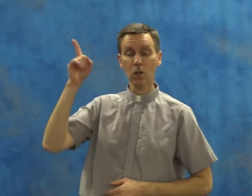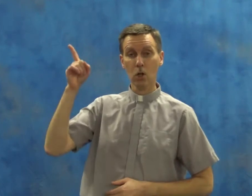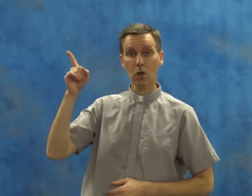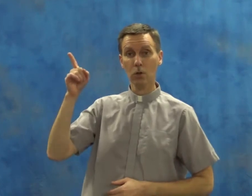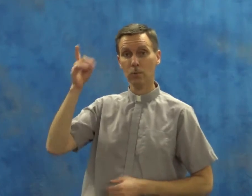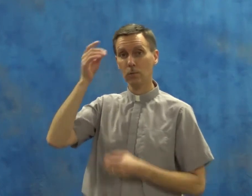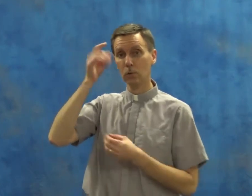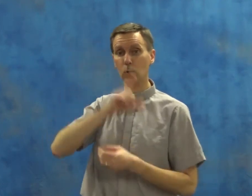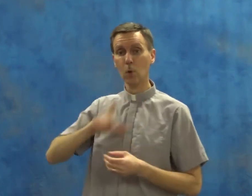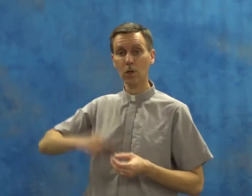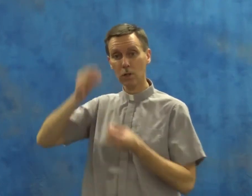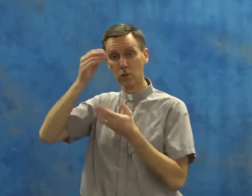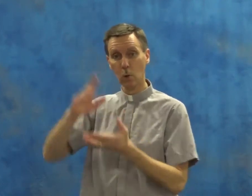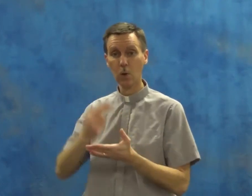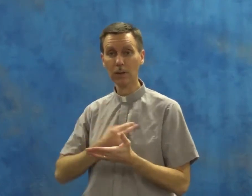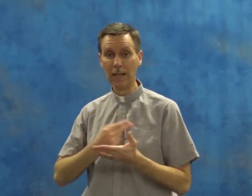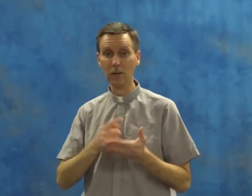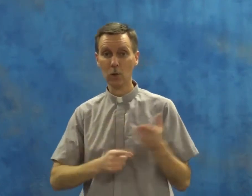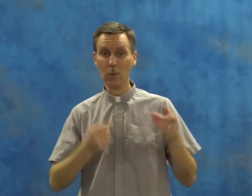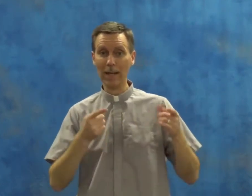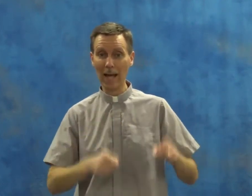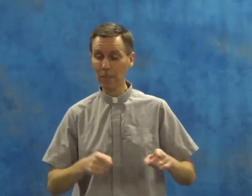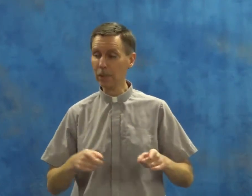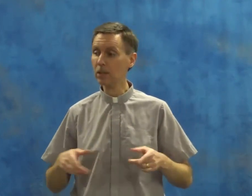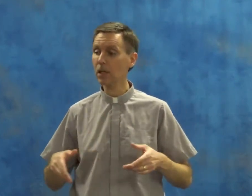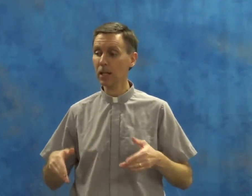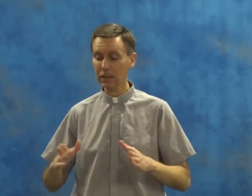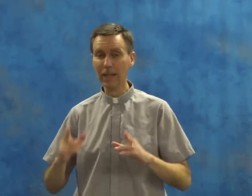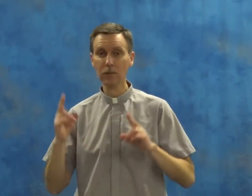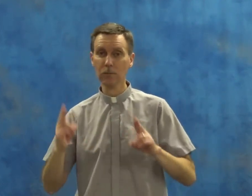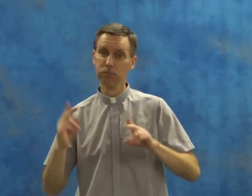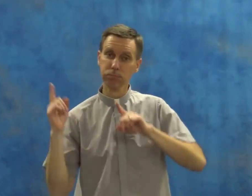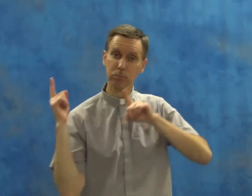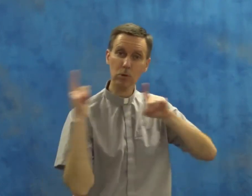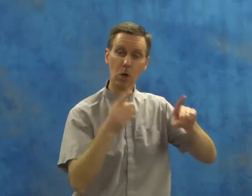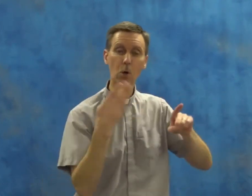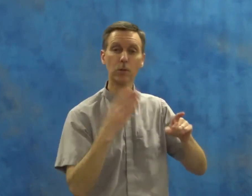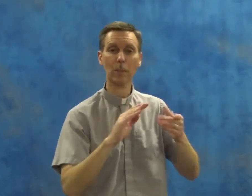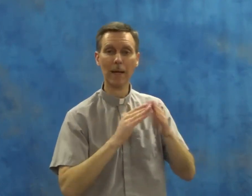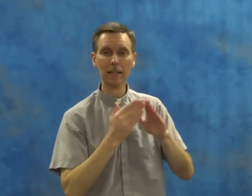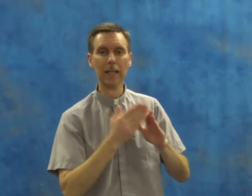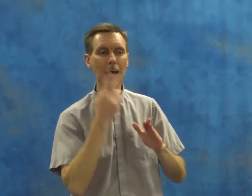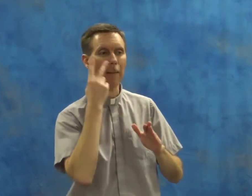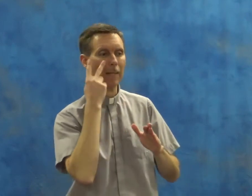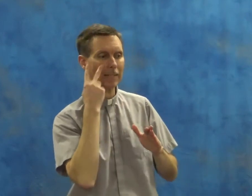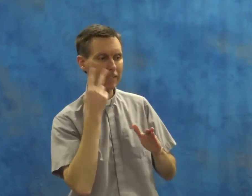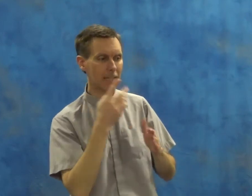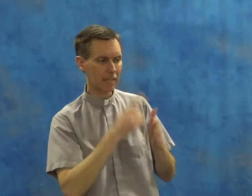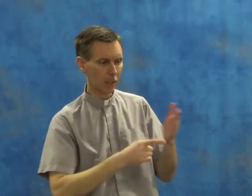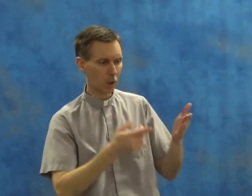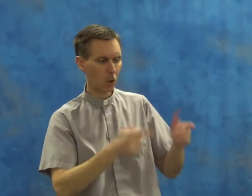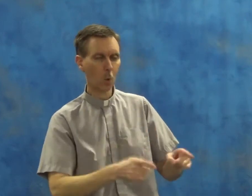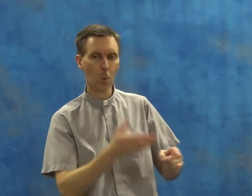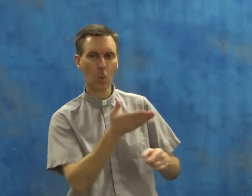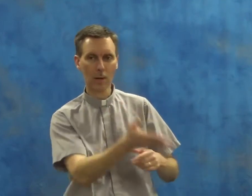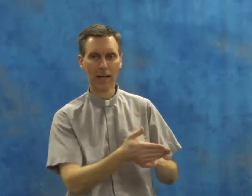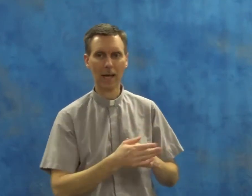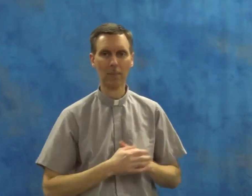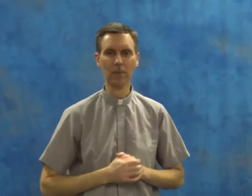The Lord has told us what happened. Let's go to Bethlehem and see what happened.